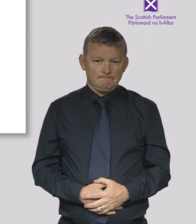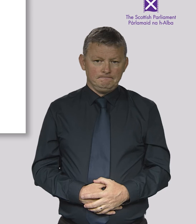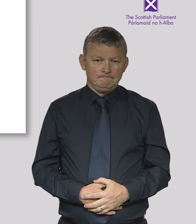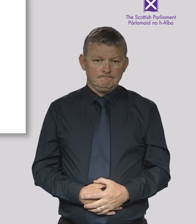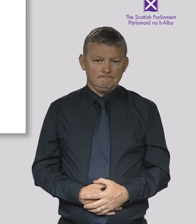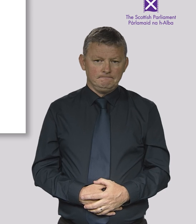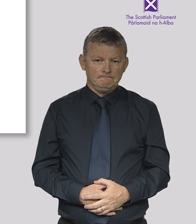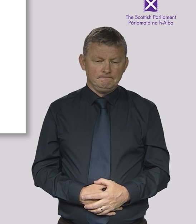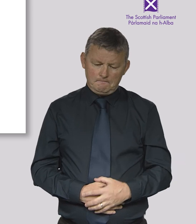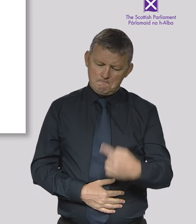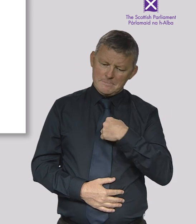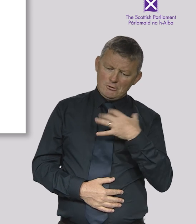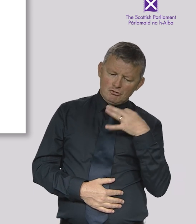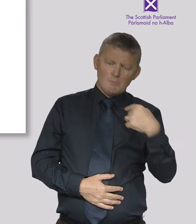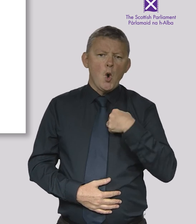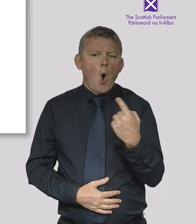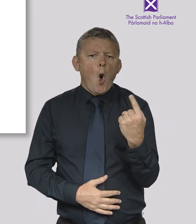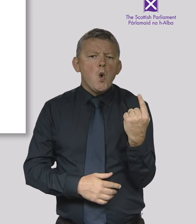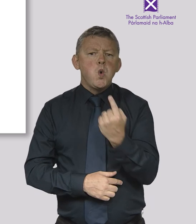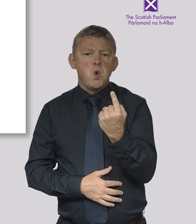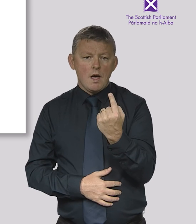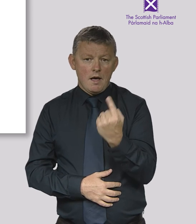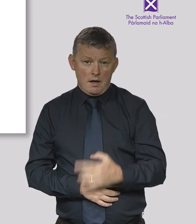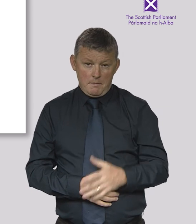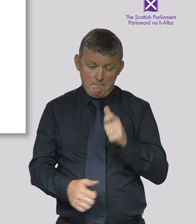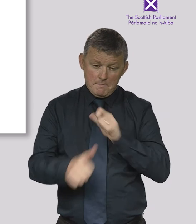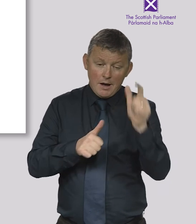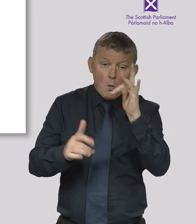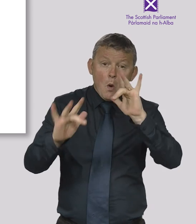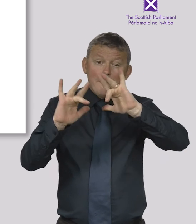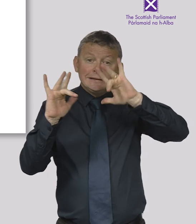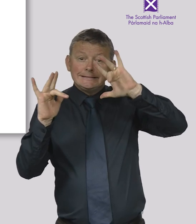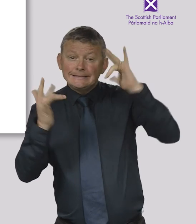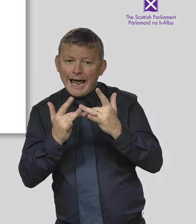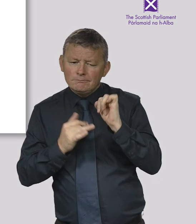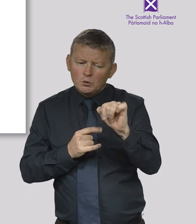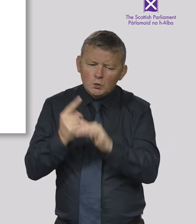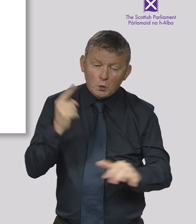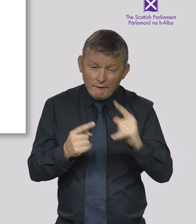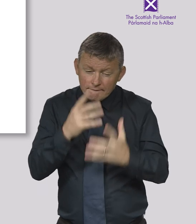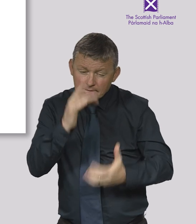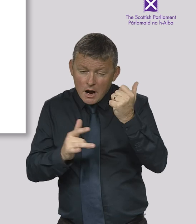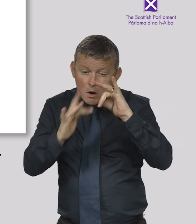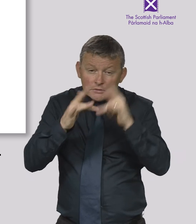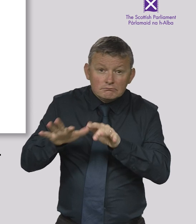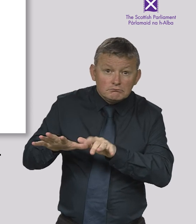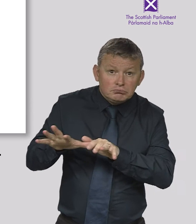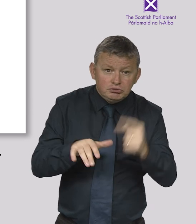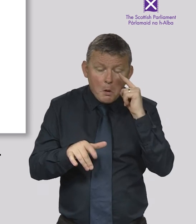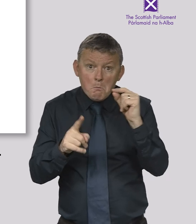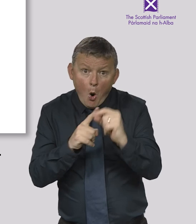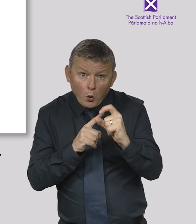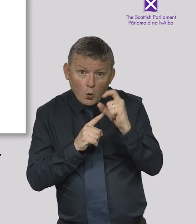who represents me? To find out who represents you, you can use the postcode search on our